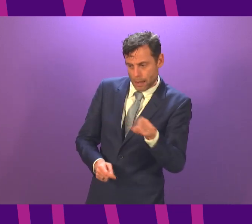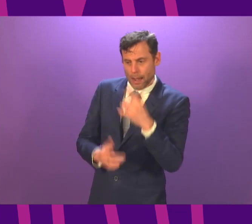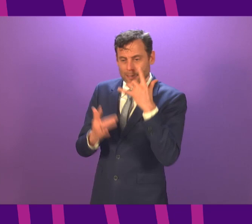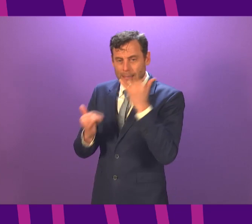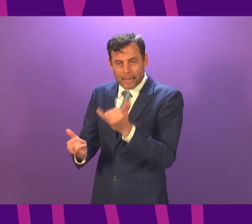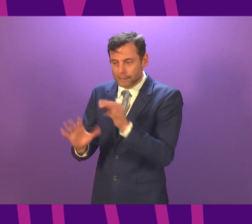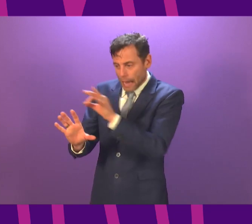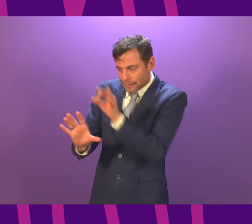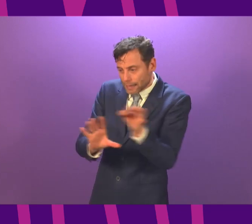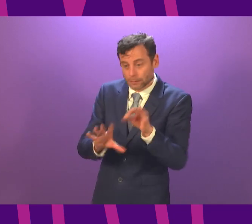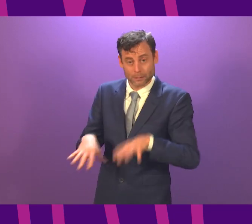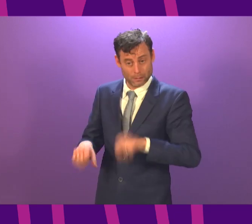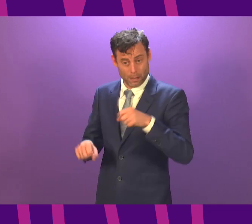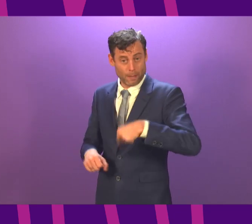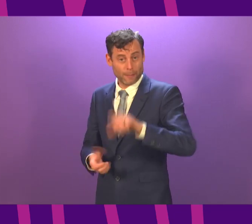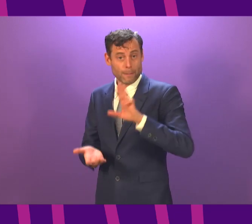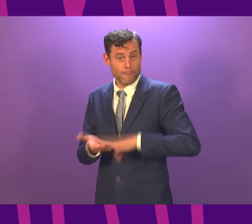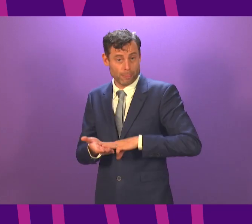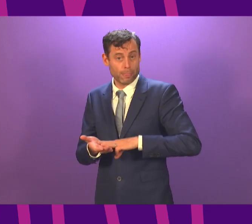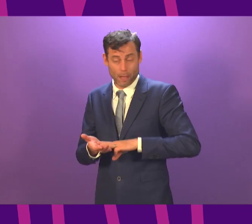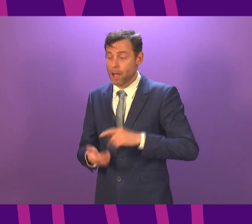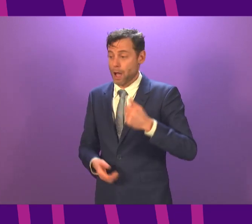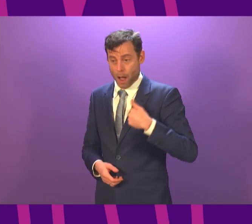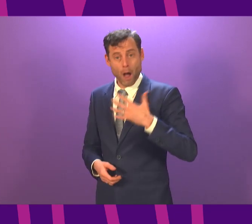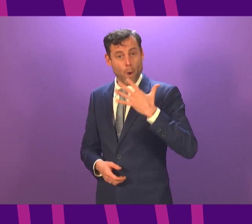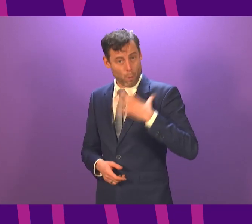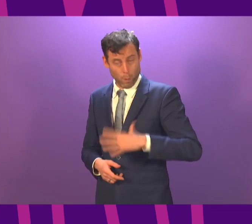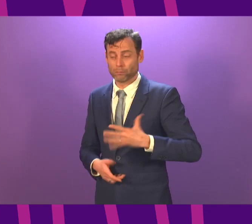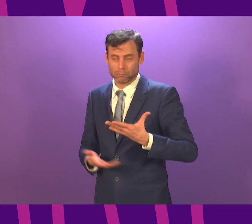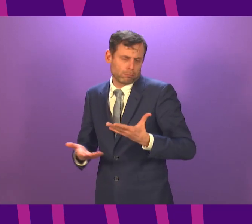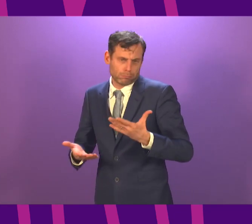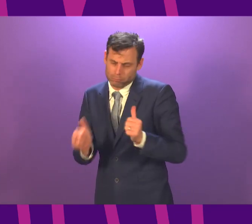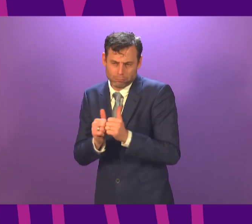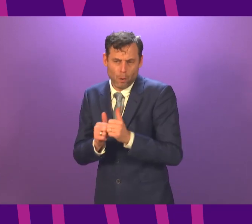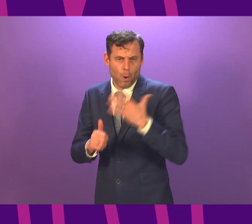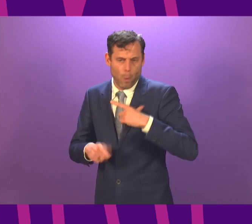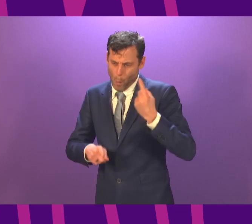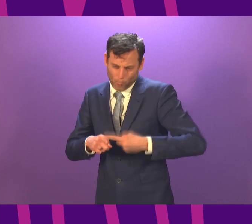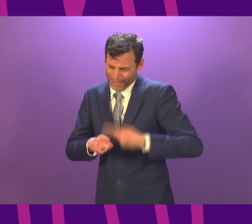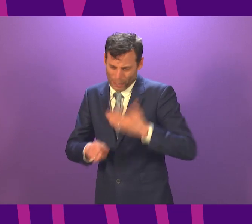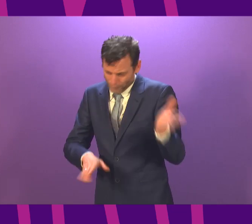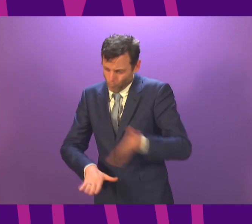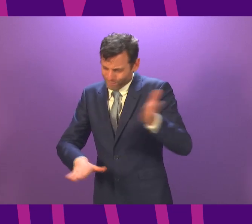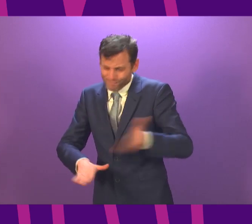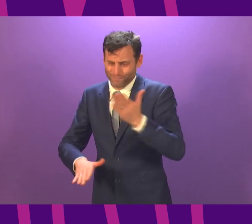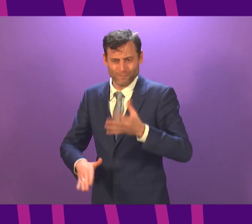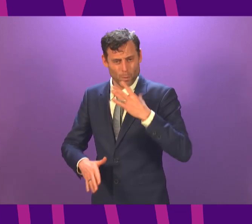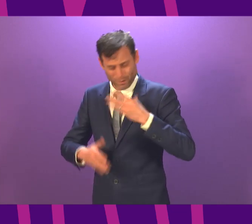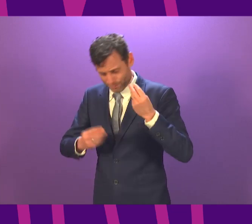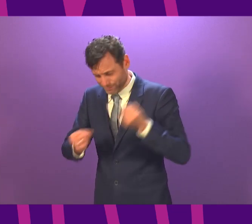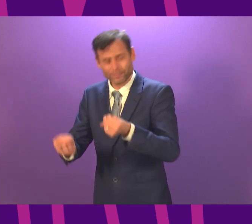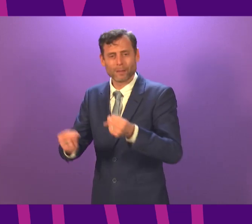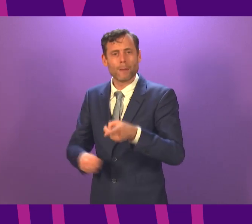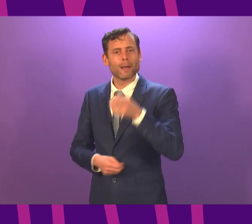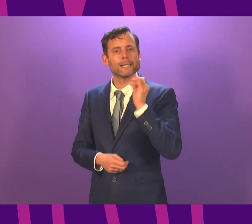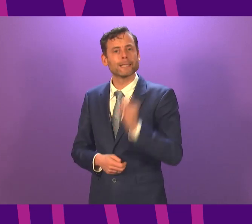this month. I know and I include myself in this, we all want these things to happen more quickly and to go faster. There have been limitations in terms of